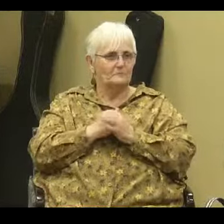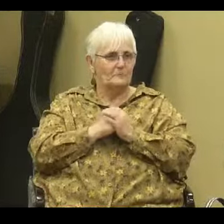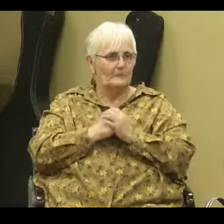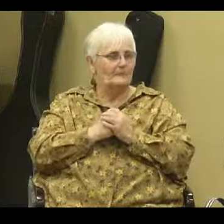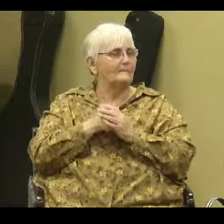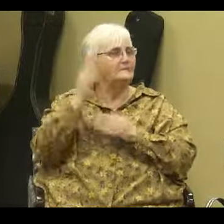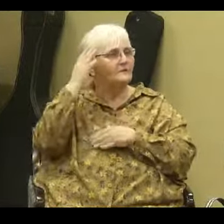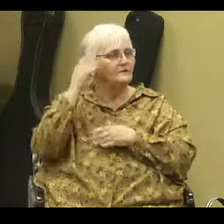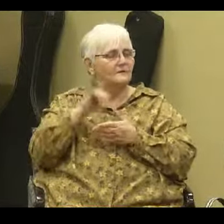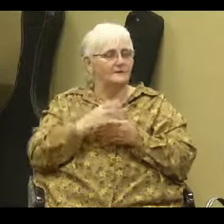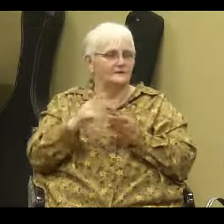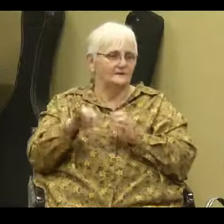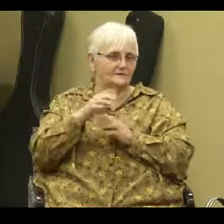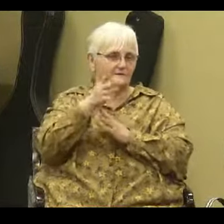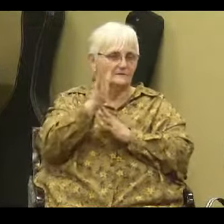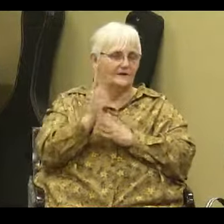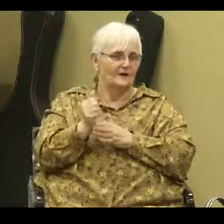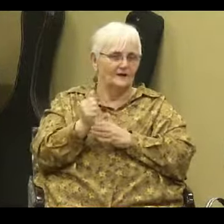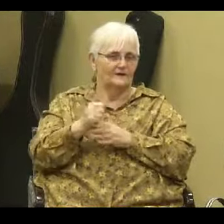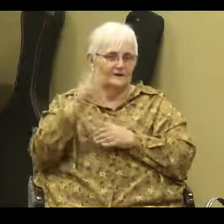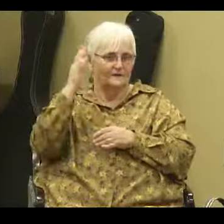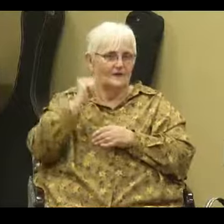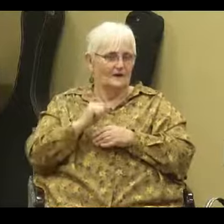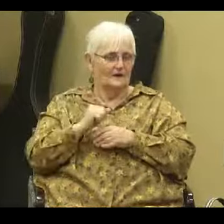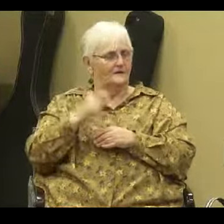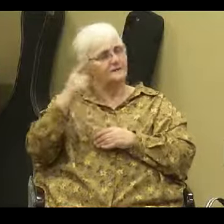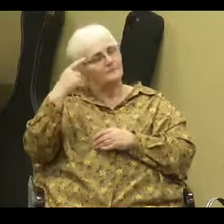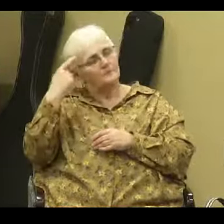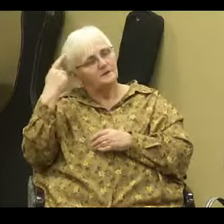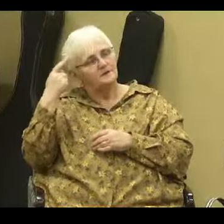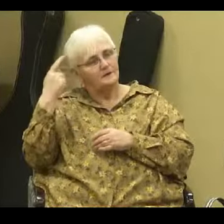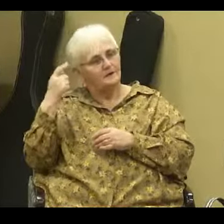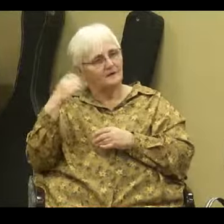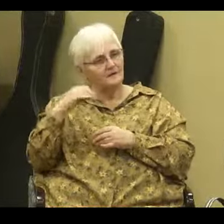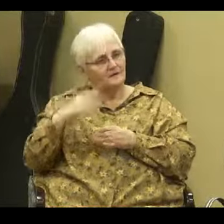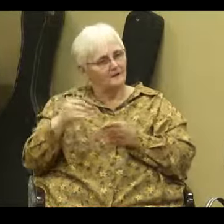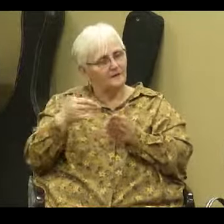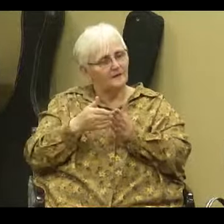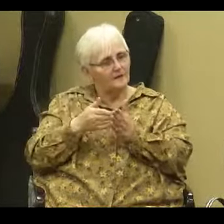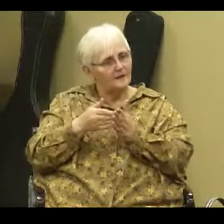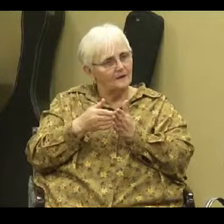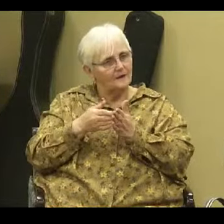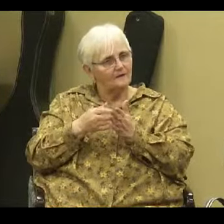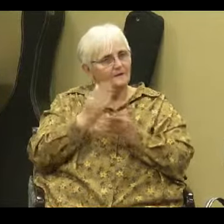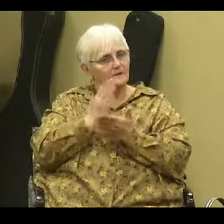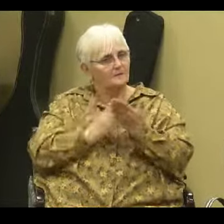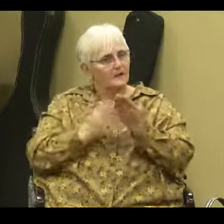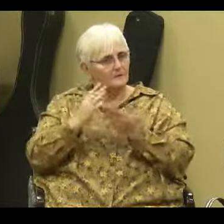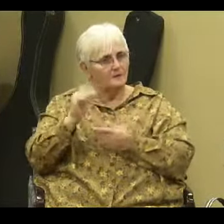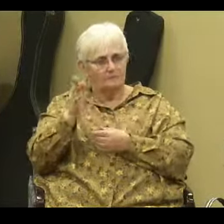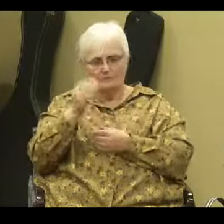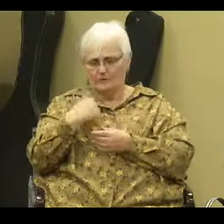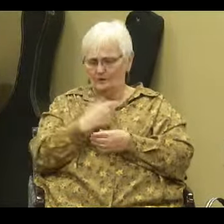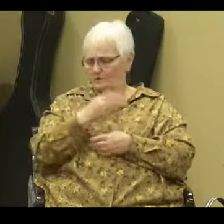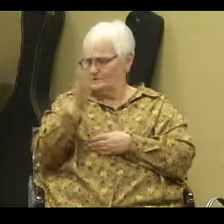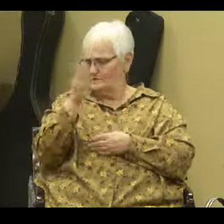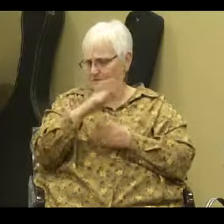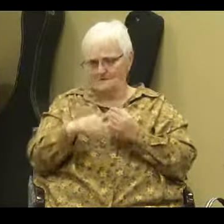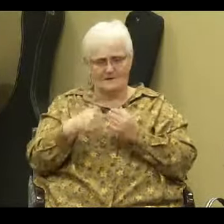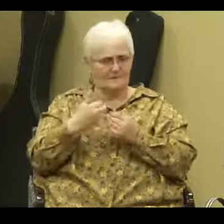Knowing the things of God. God is mysterious. Amen. And again, there are some things that we'll never know, but there are some things that we